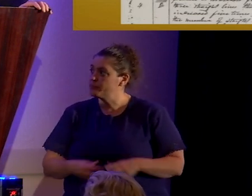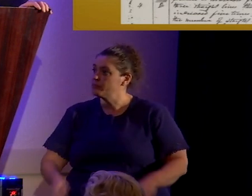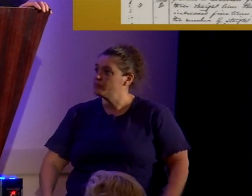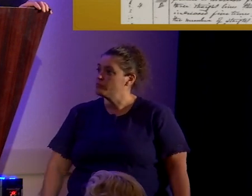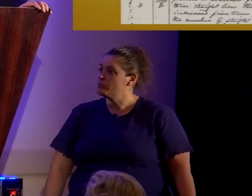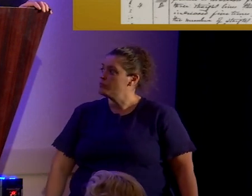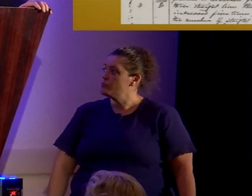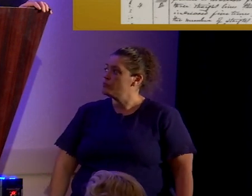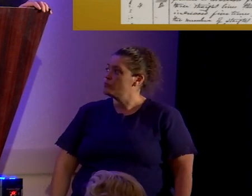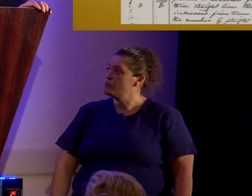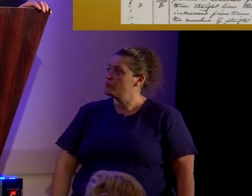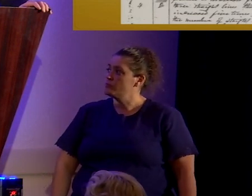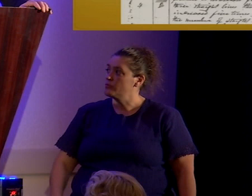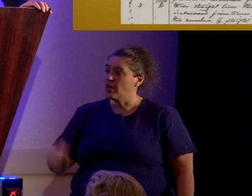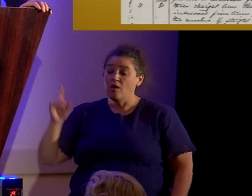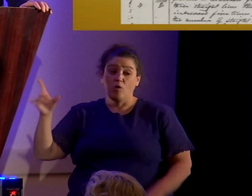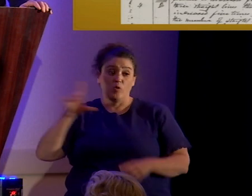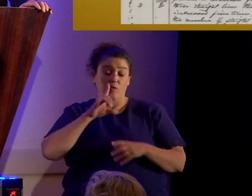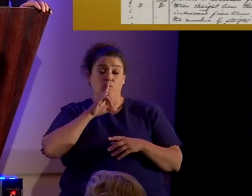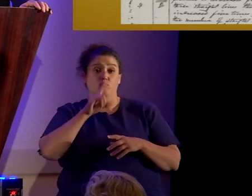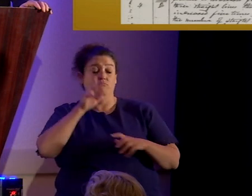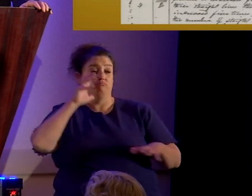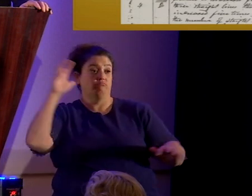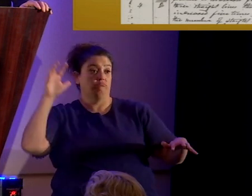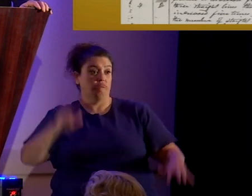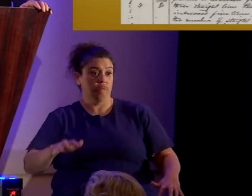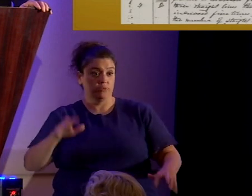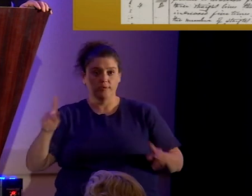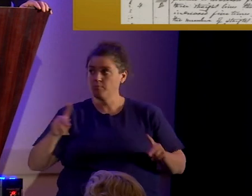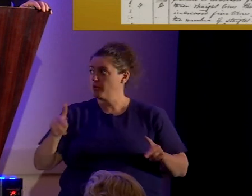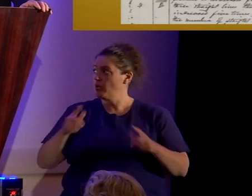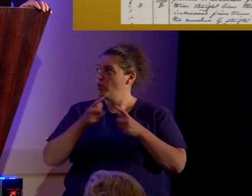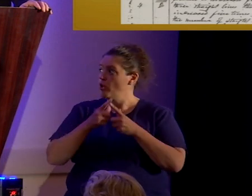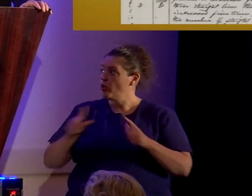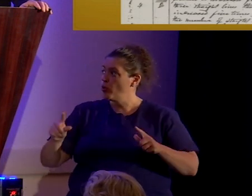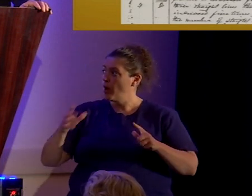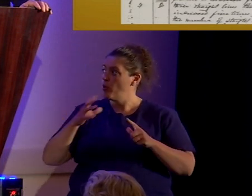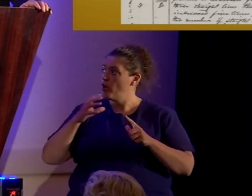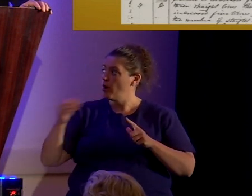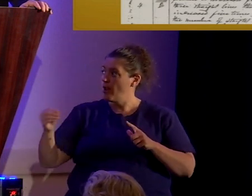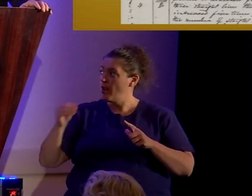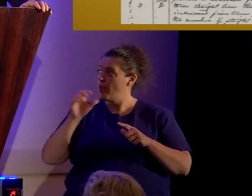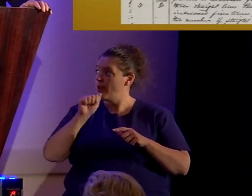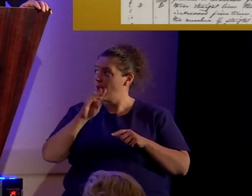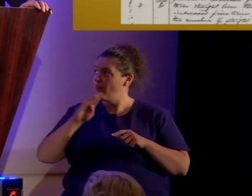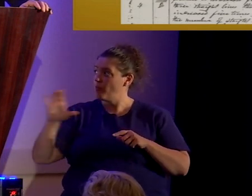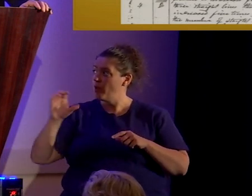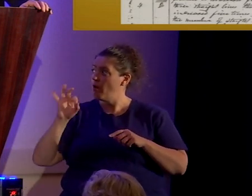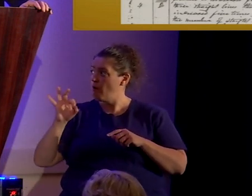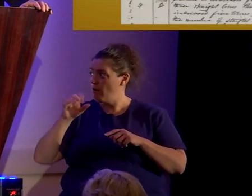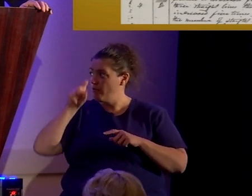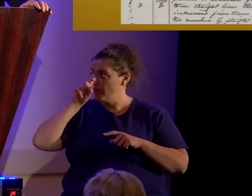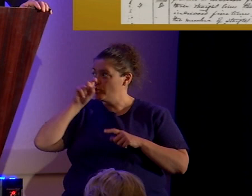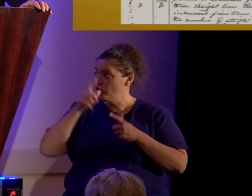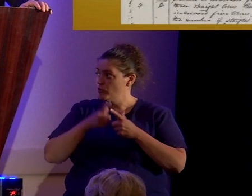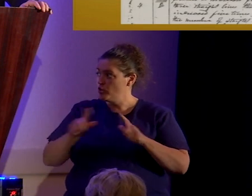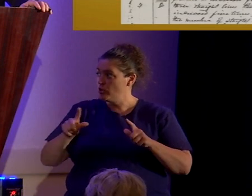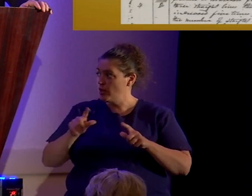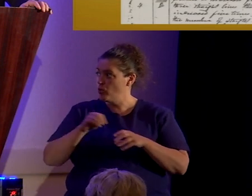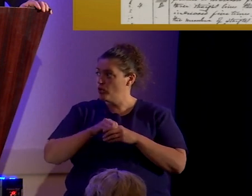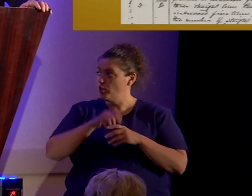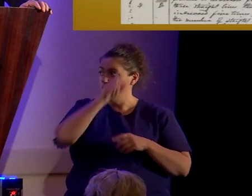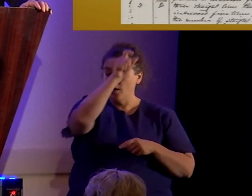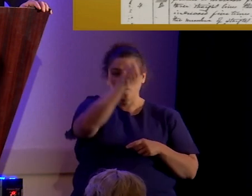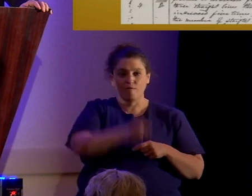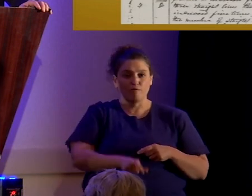This was a bombshell. Grammar and alphabet of the Egyptian language in a vertical column